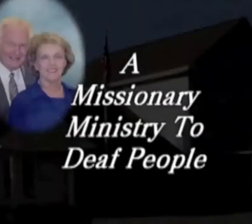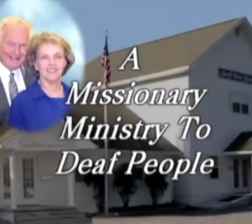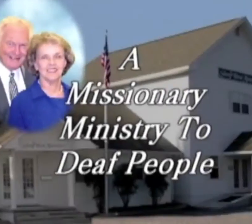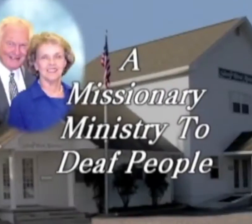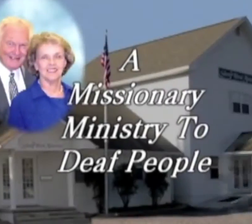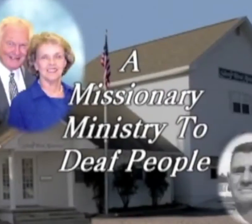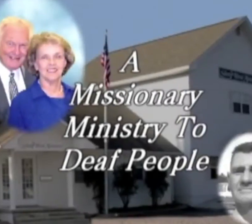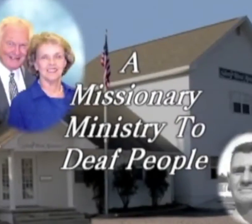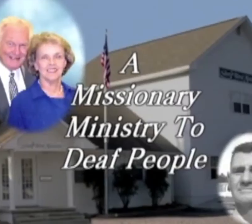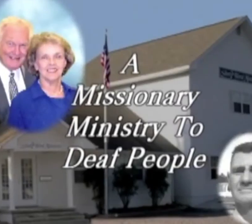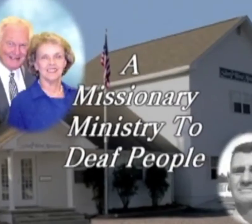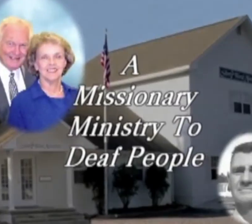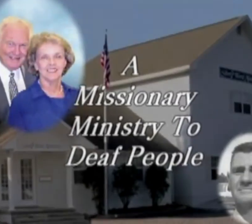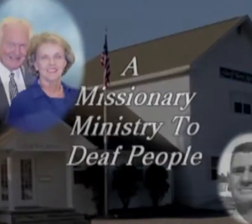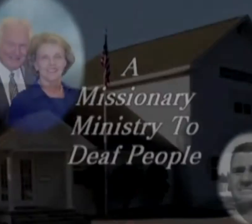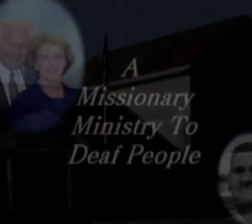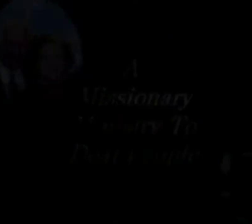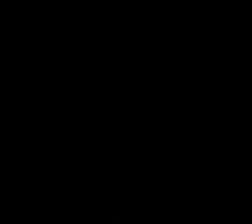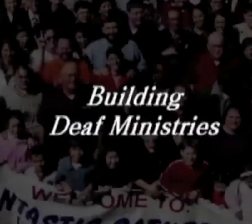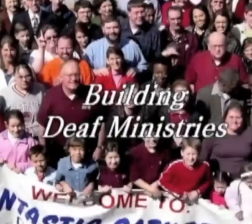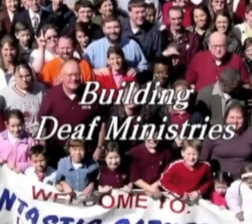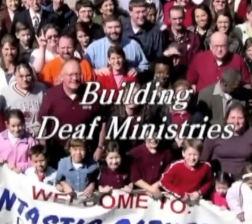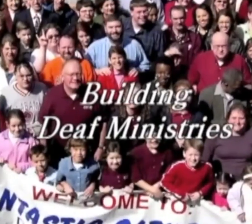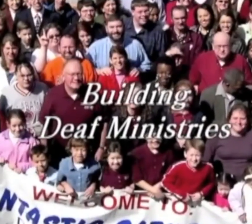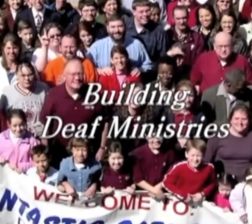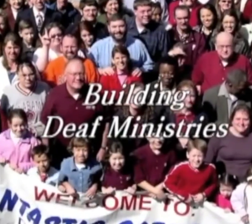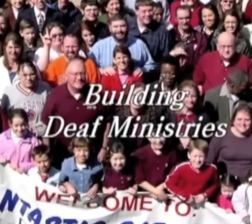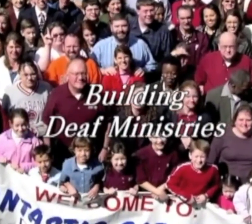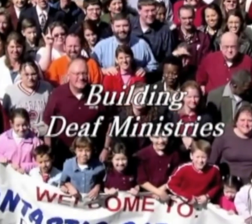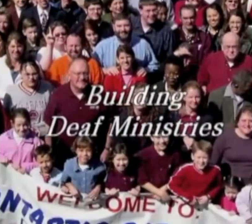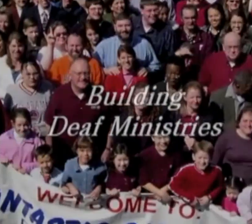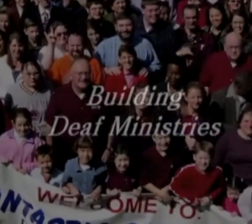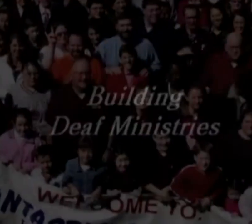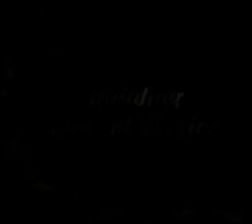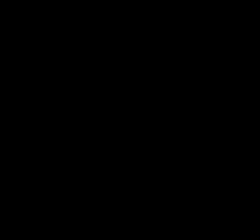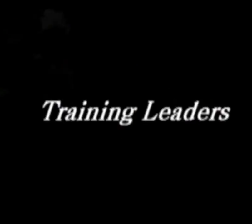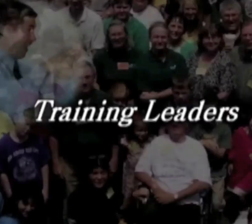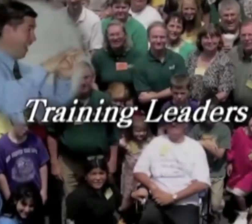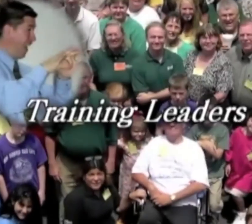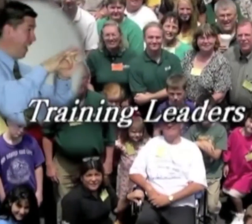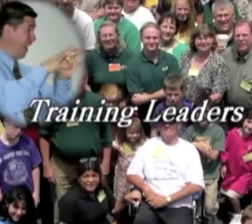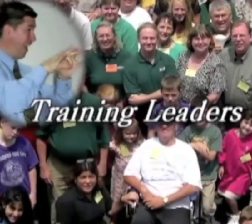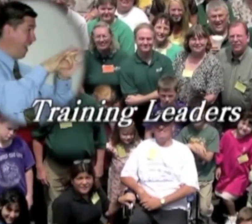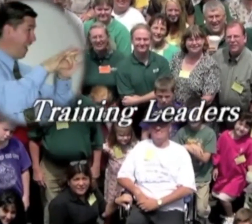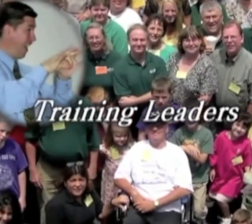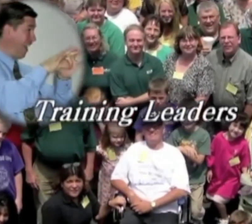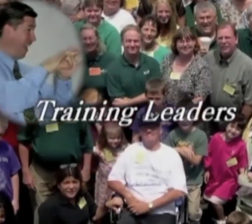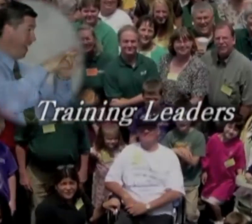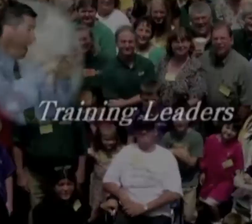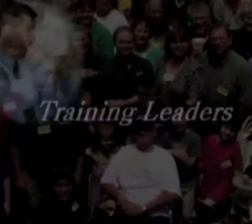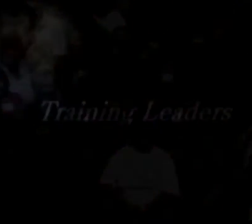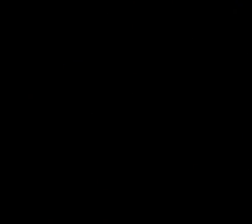Go in my Father's name, tell people